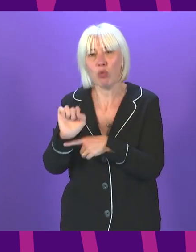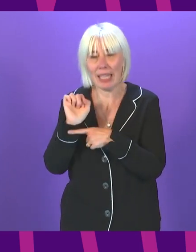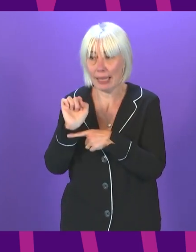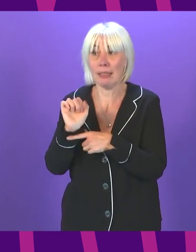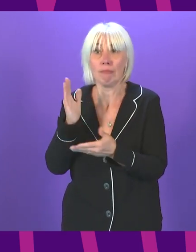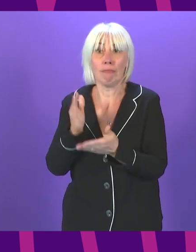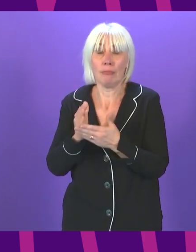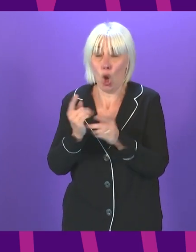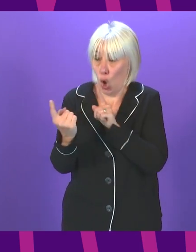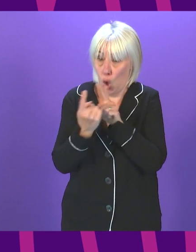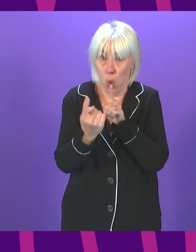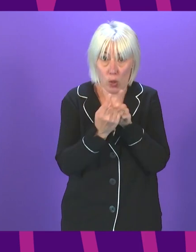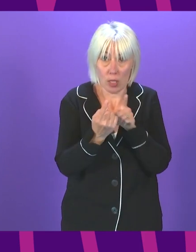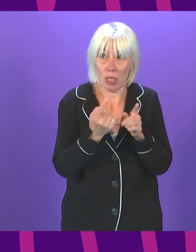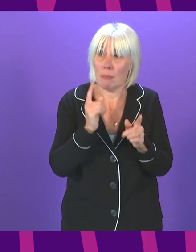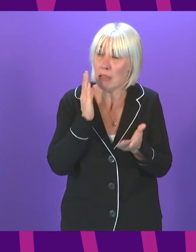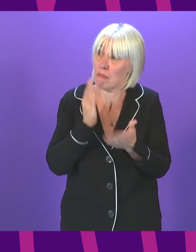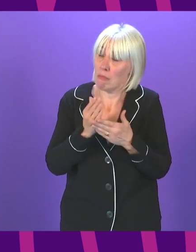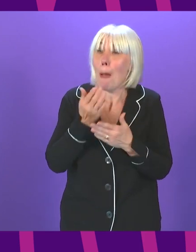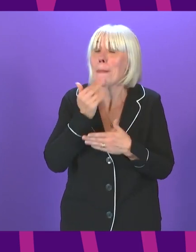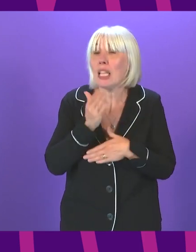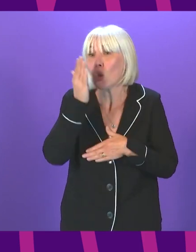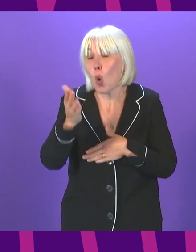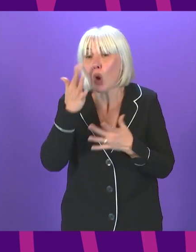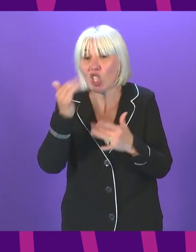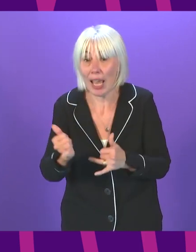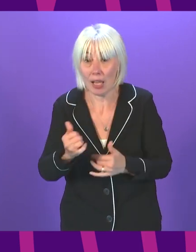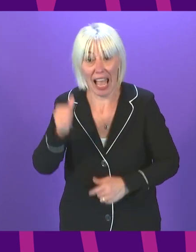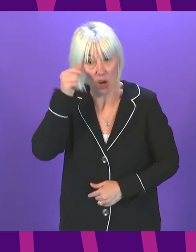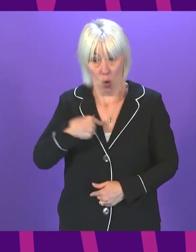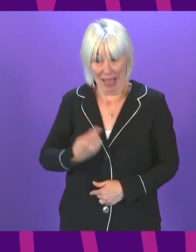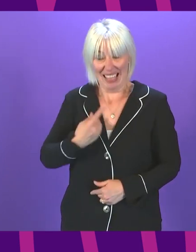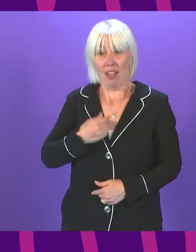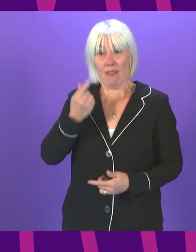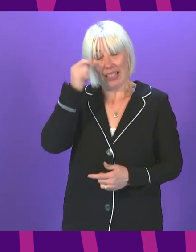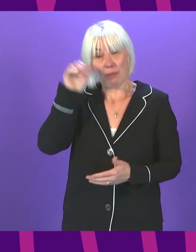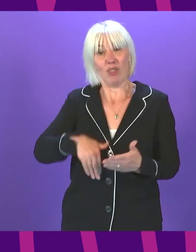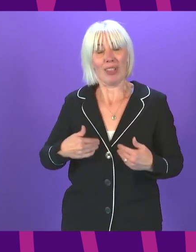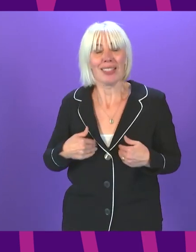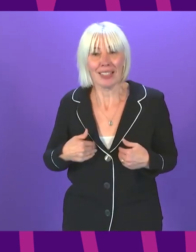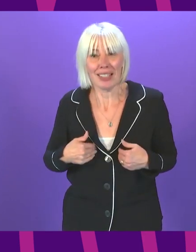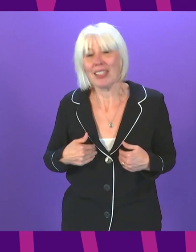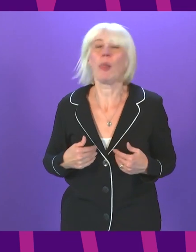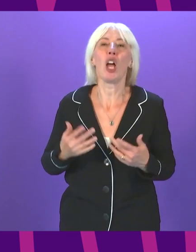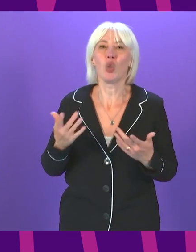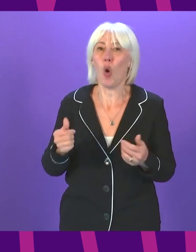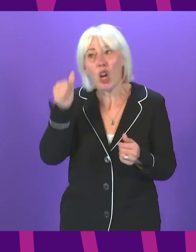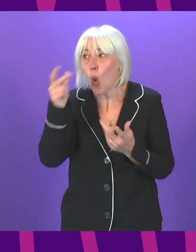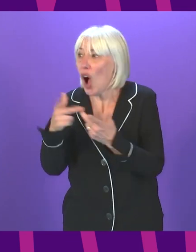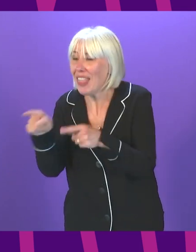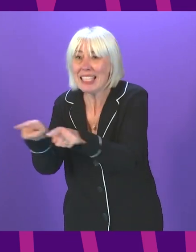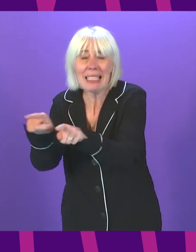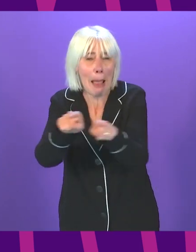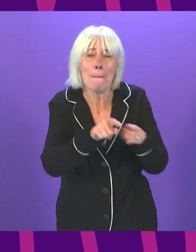asked to get tested, and I know many other people who are in that position. So